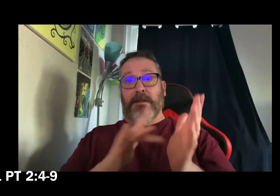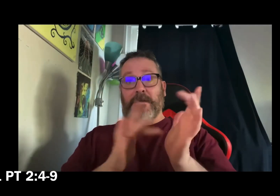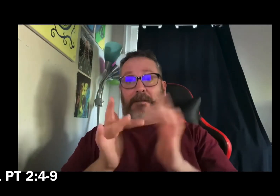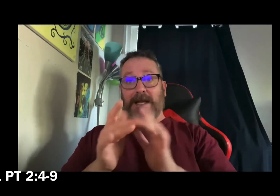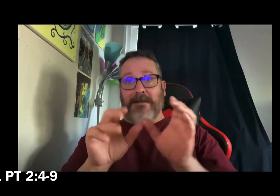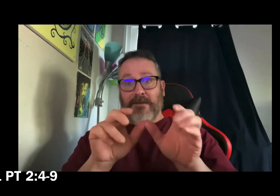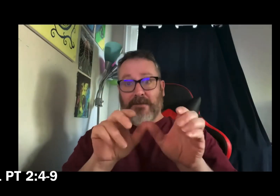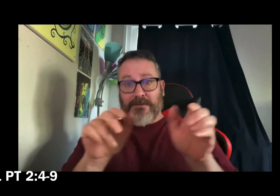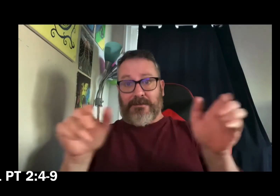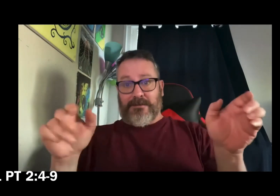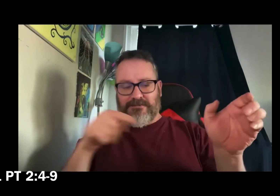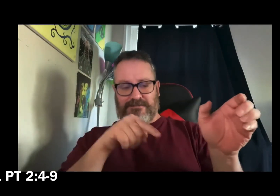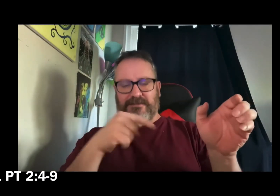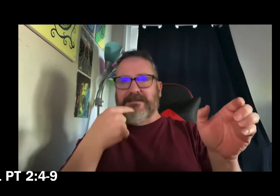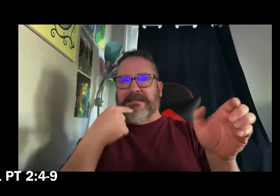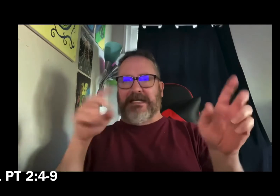for it says in Scripture,